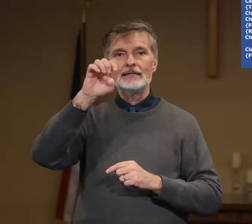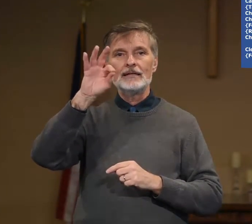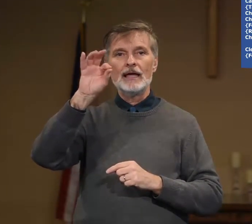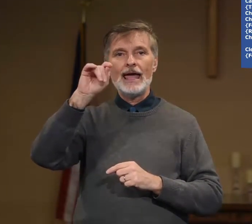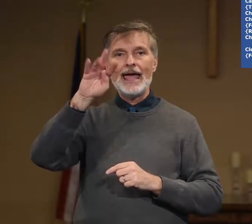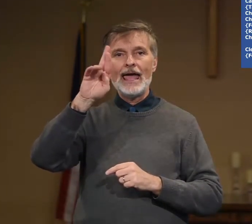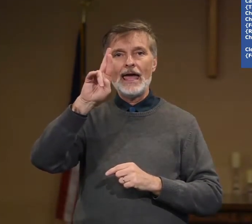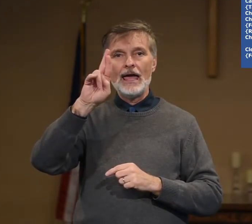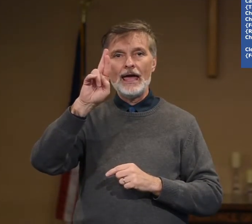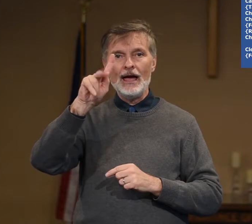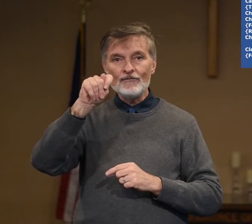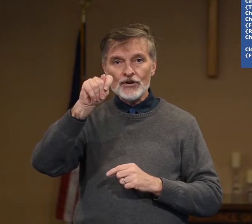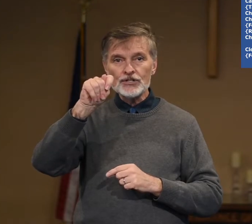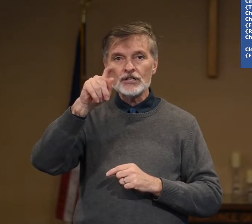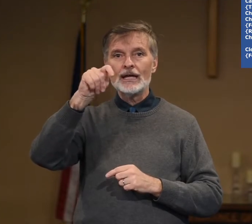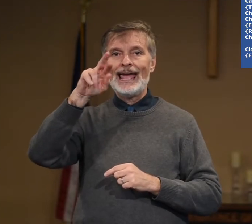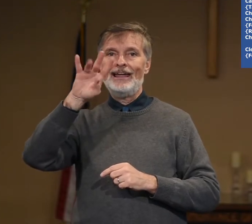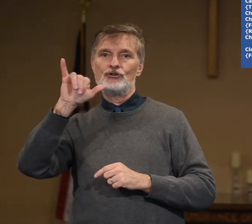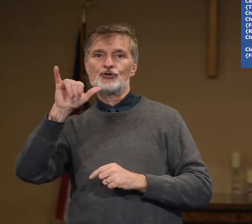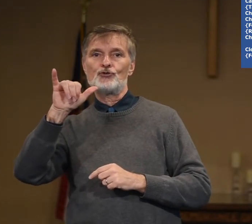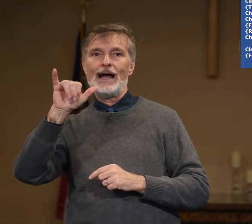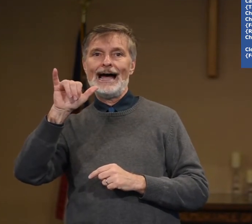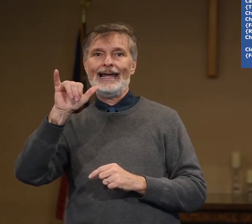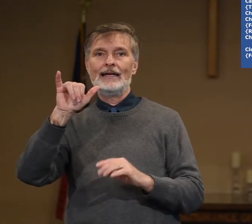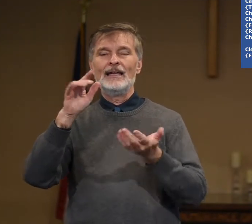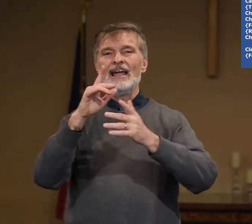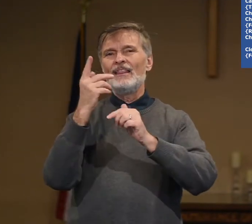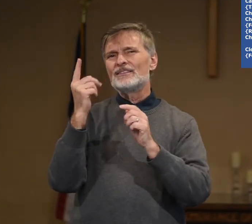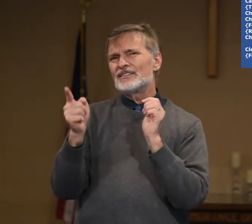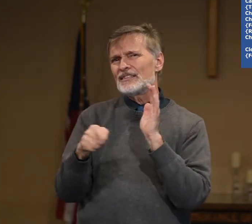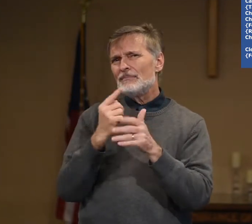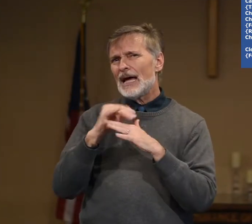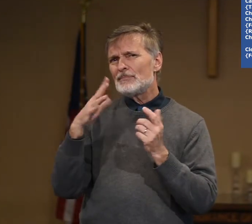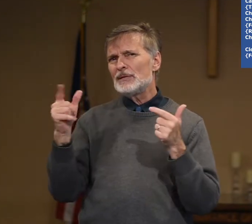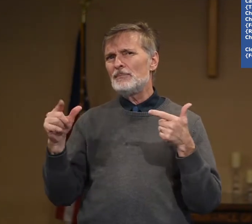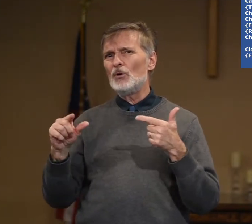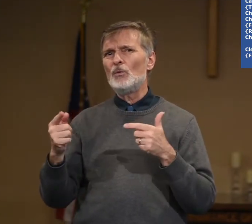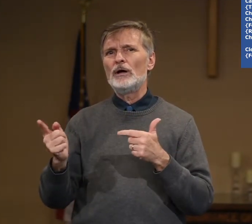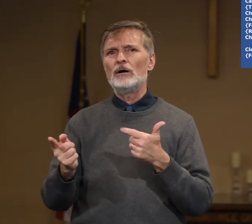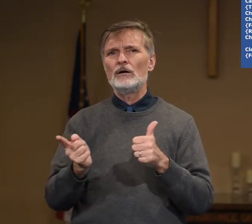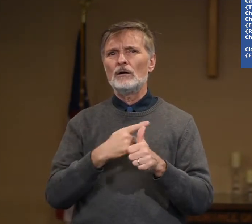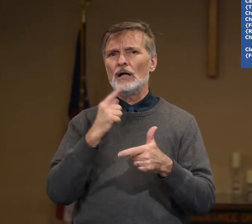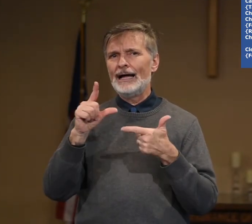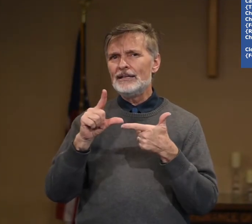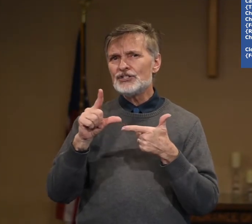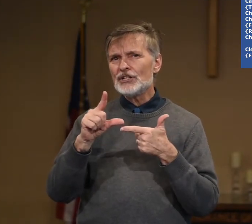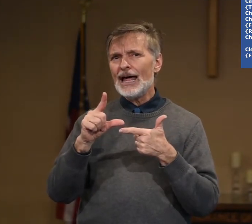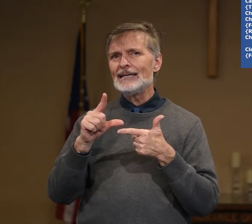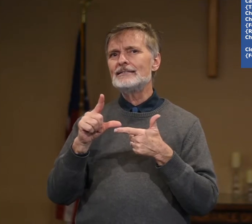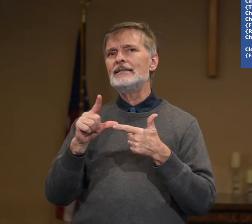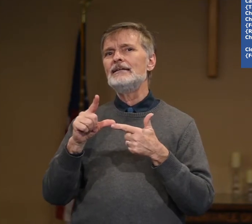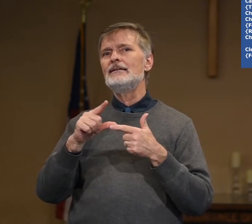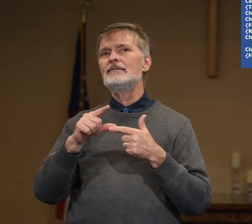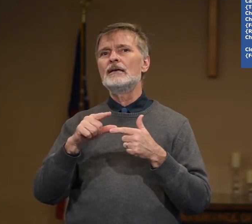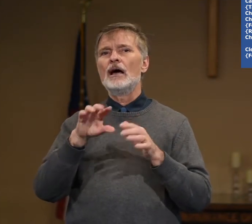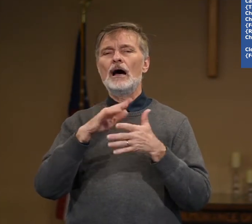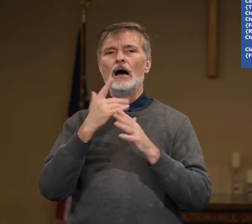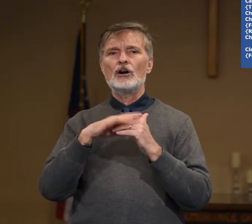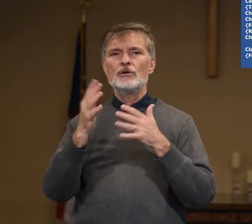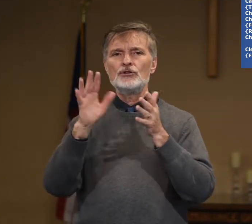effort, and try. Sometimes people will initialize these or you can